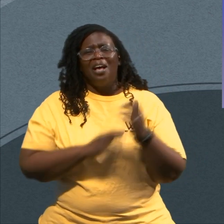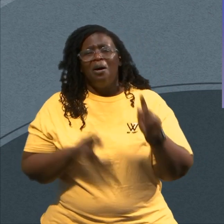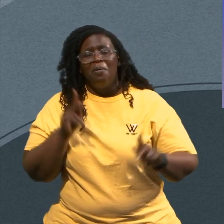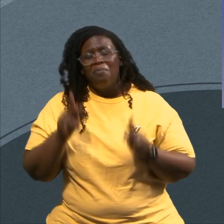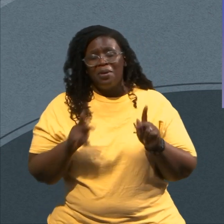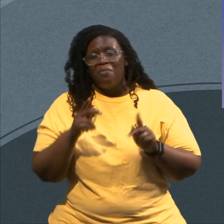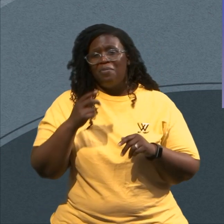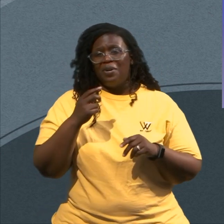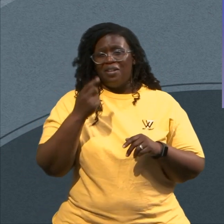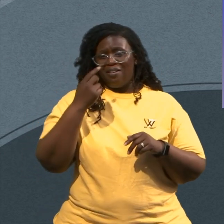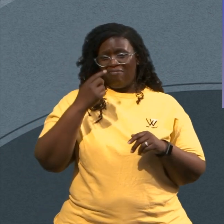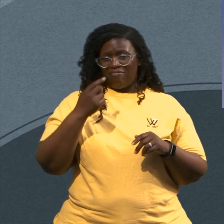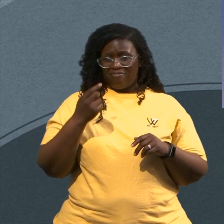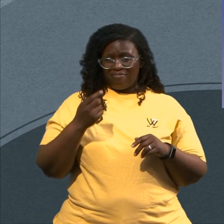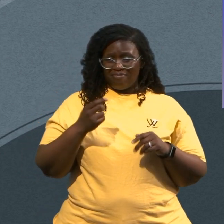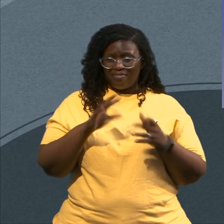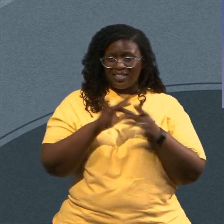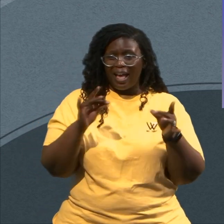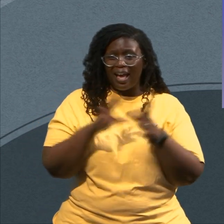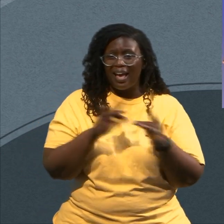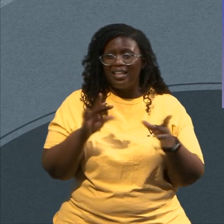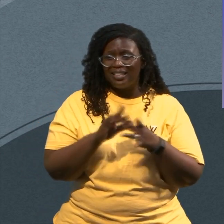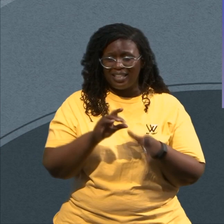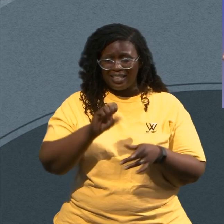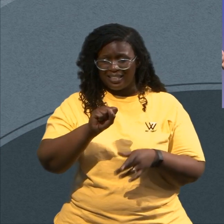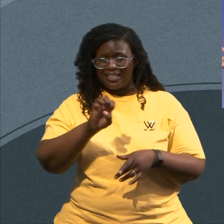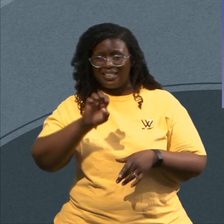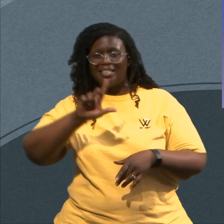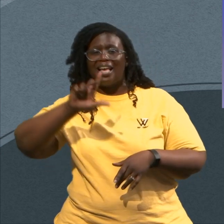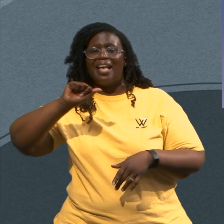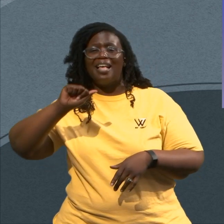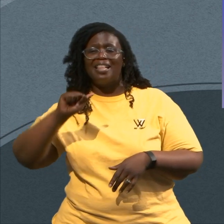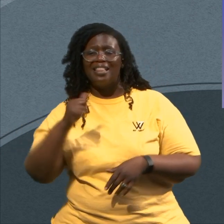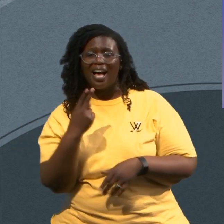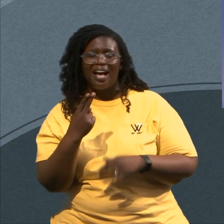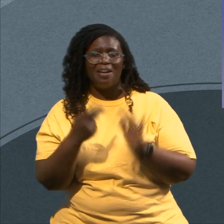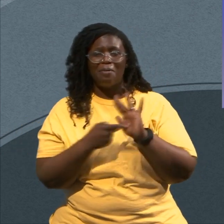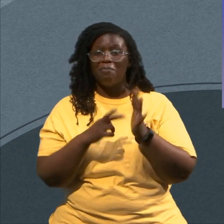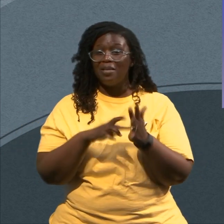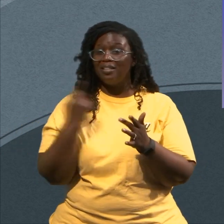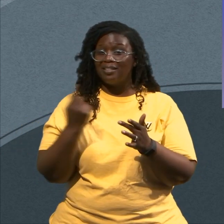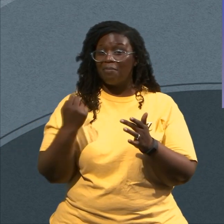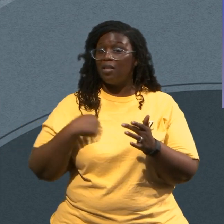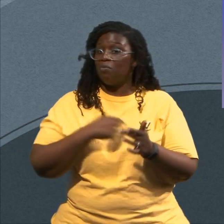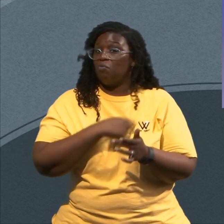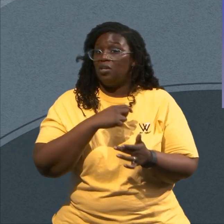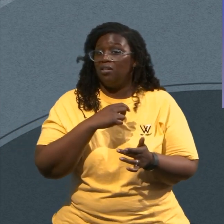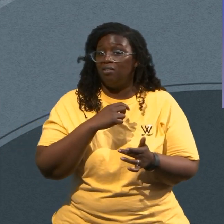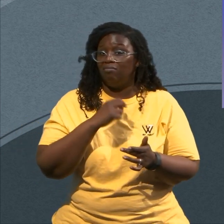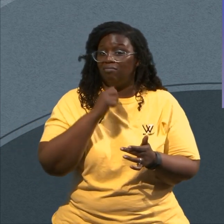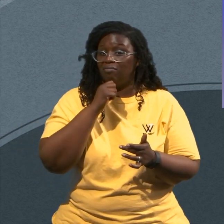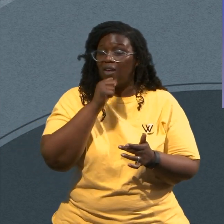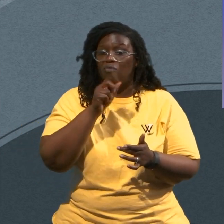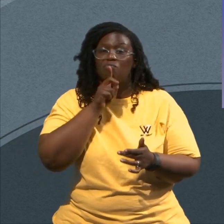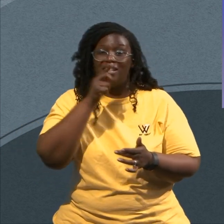A definition Of meaning That some of us Don't think about Because if you Think about it